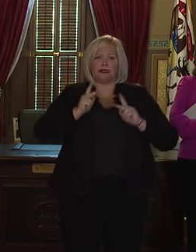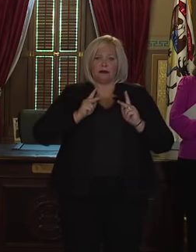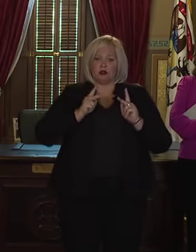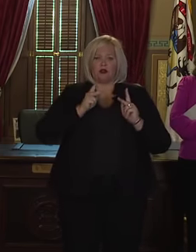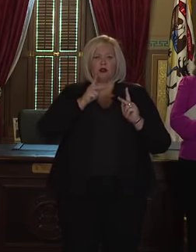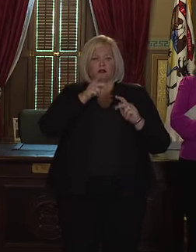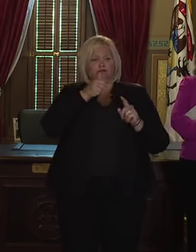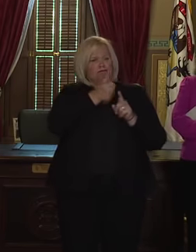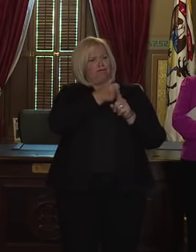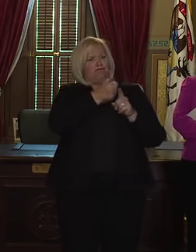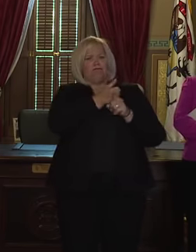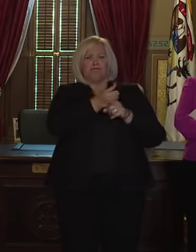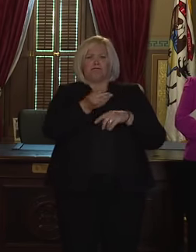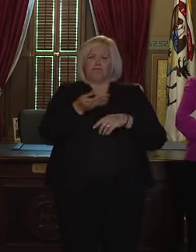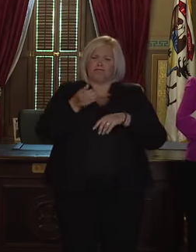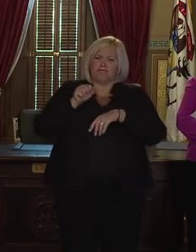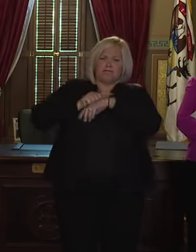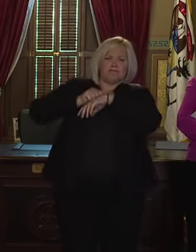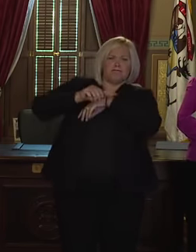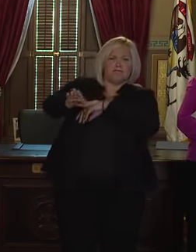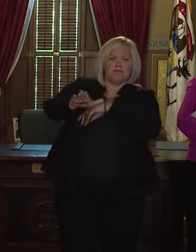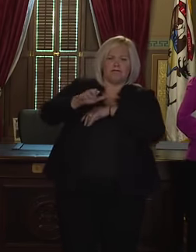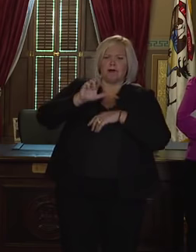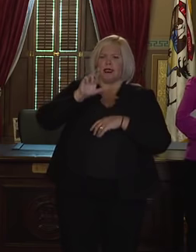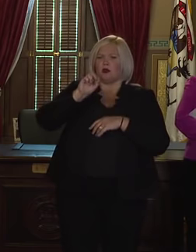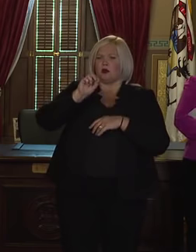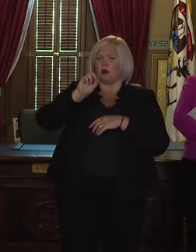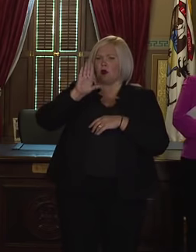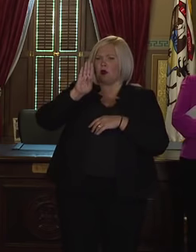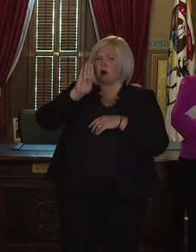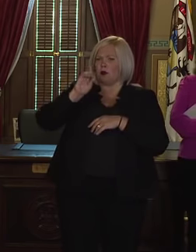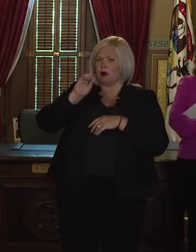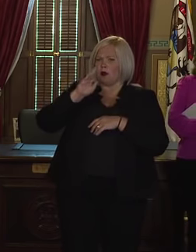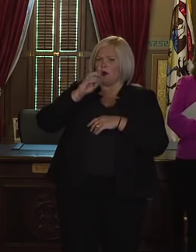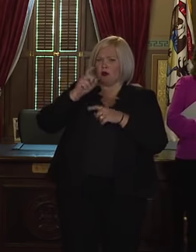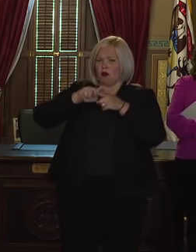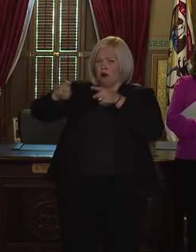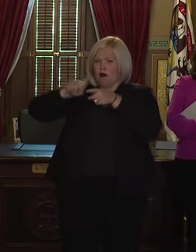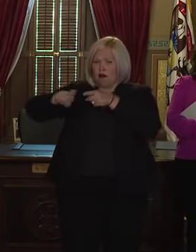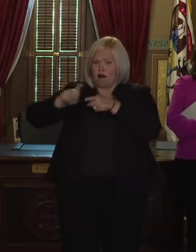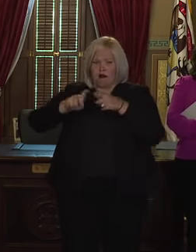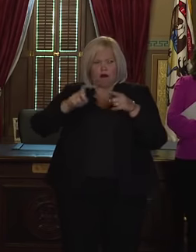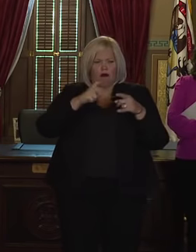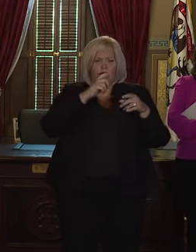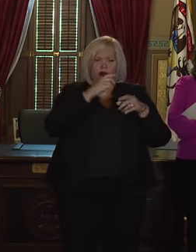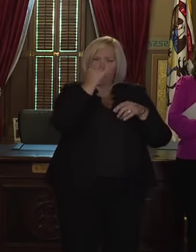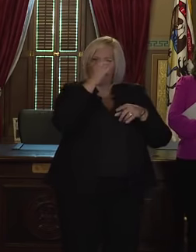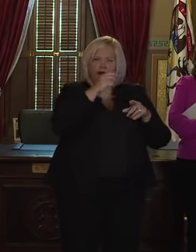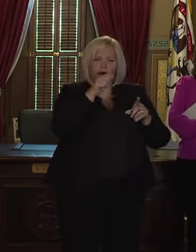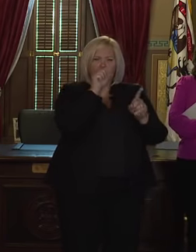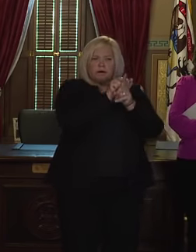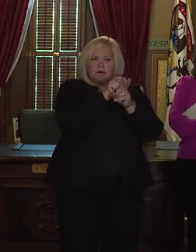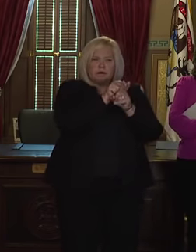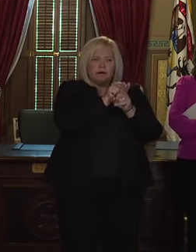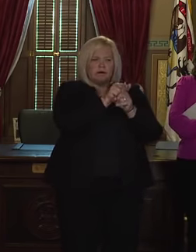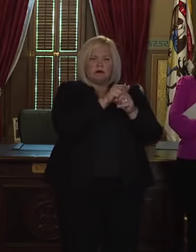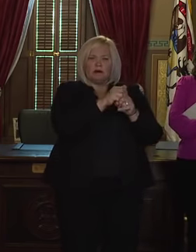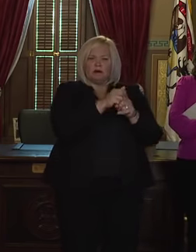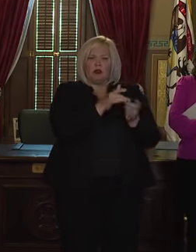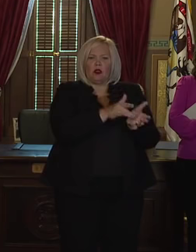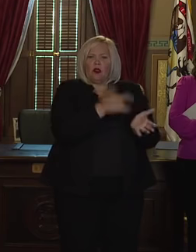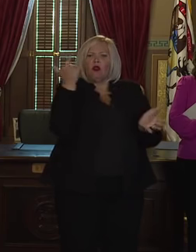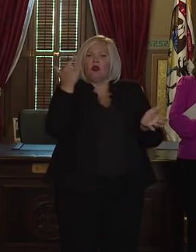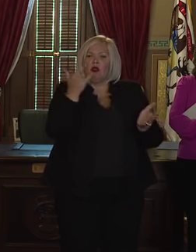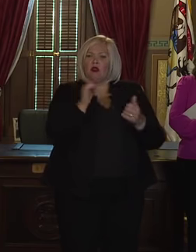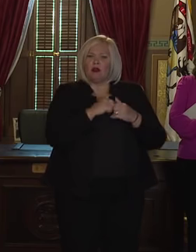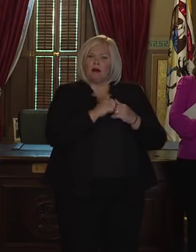submitted and circulated a robocall to citizens in our state trying to misinform them about their right to vote